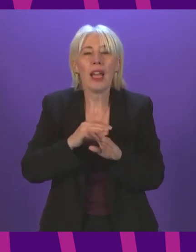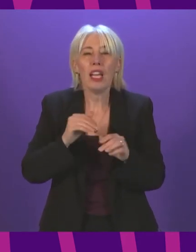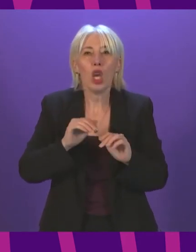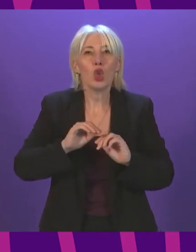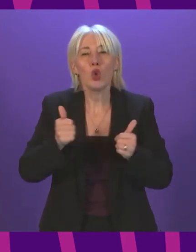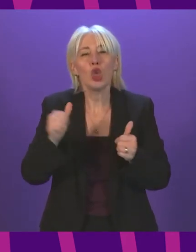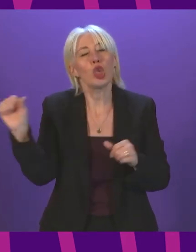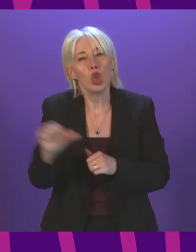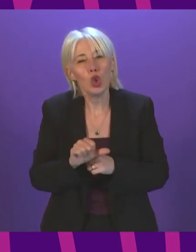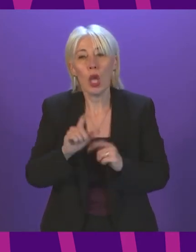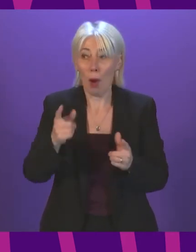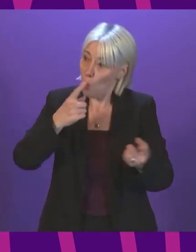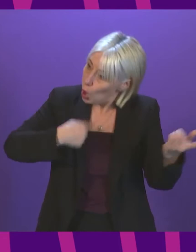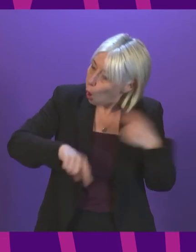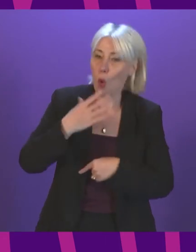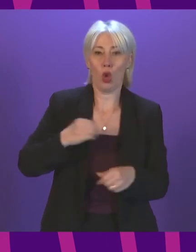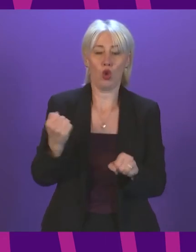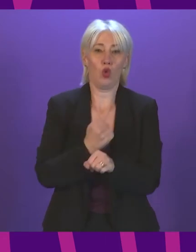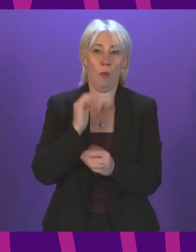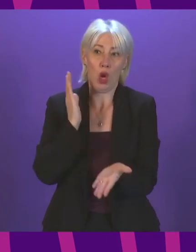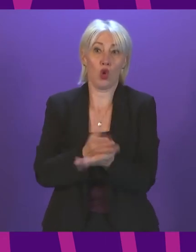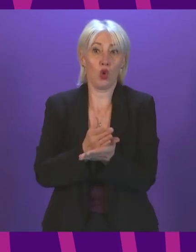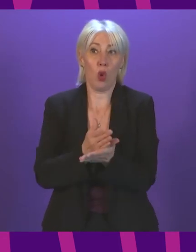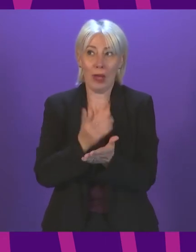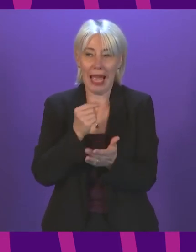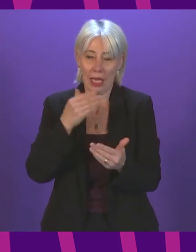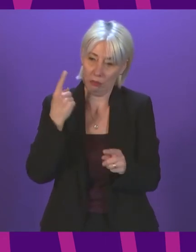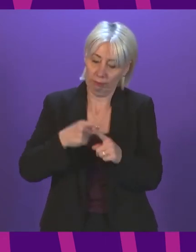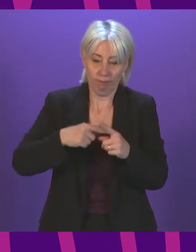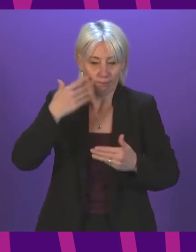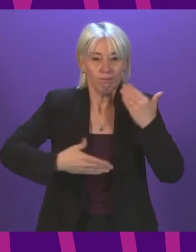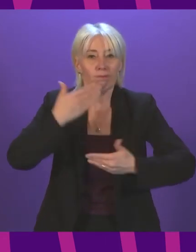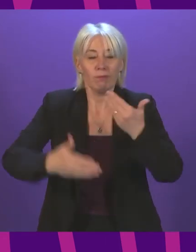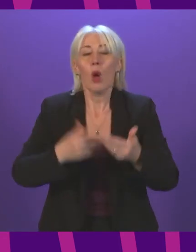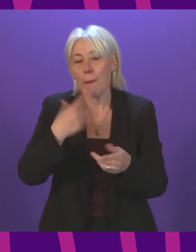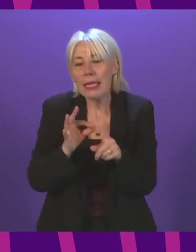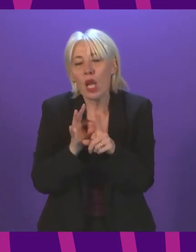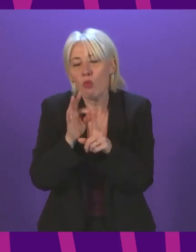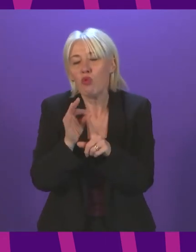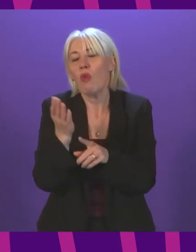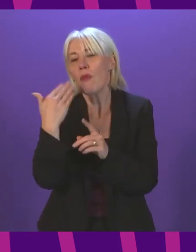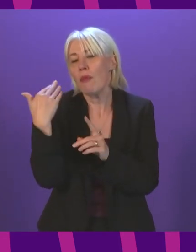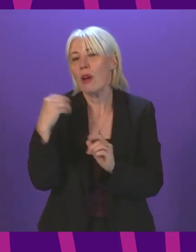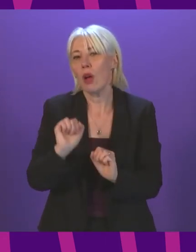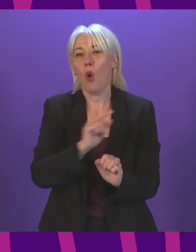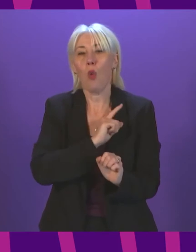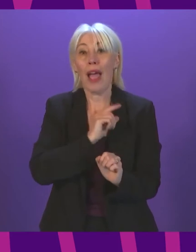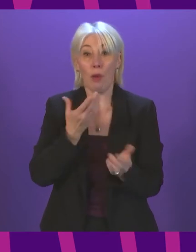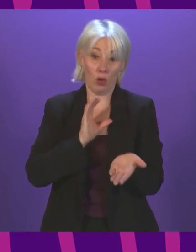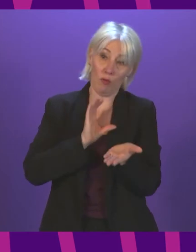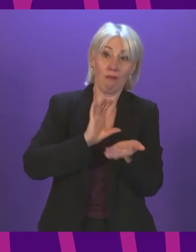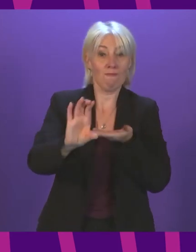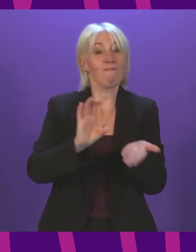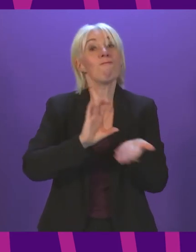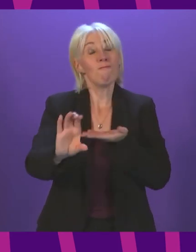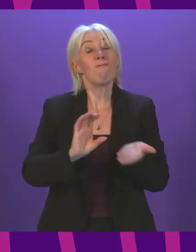and the law officers want to do all that we can to make sure it is done as timiously as possible. And we have seen improvements in recent years, partly due to the resources which have